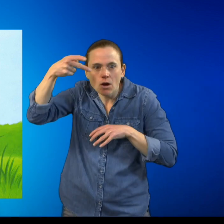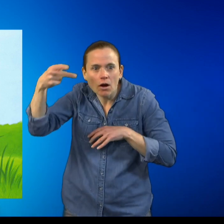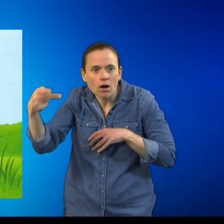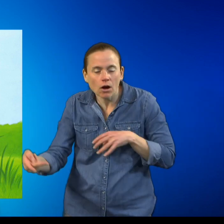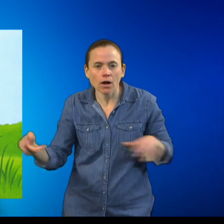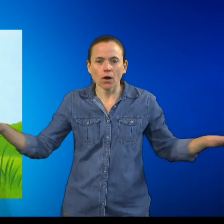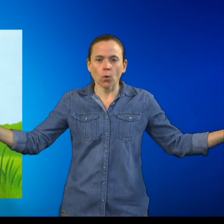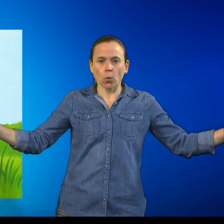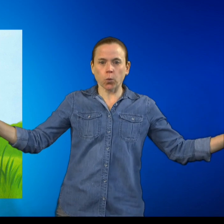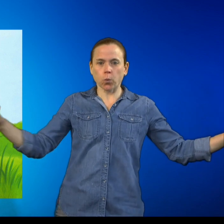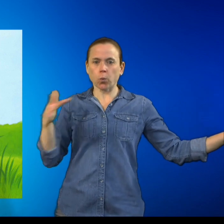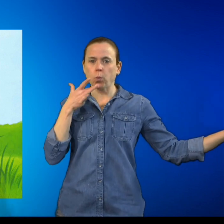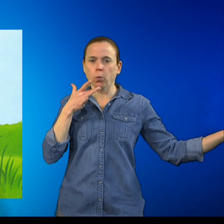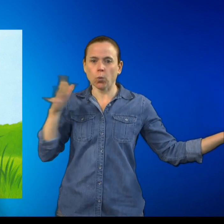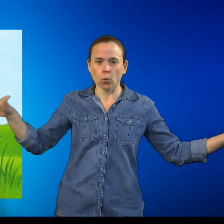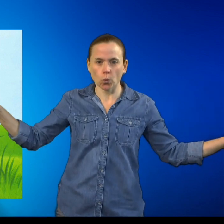There's red, yellow, orange.